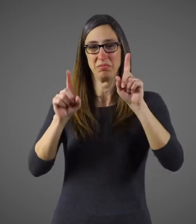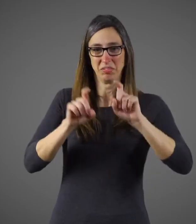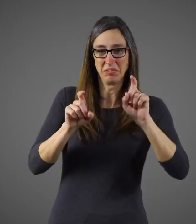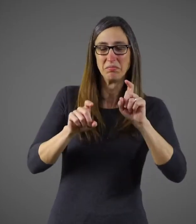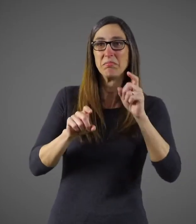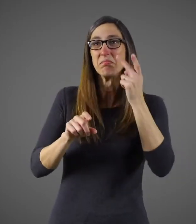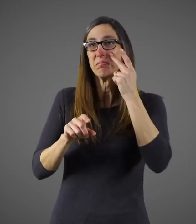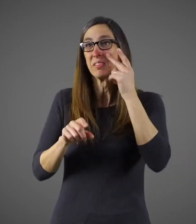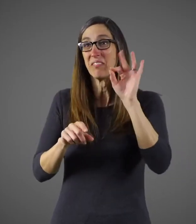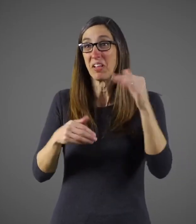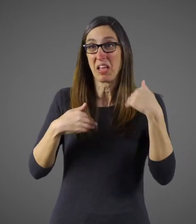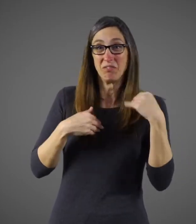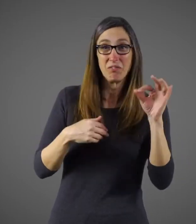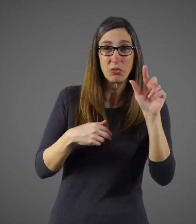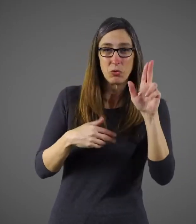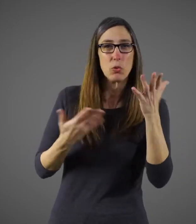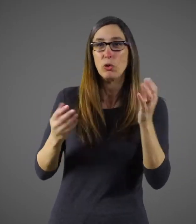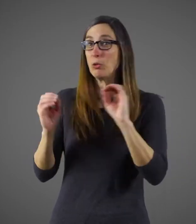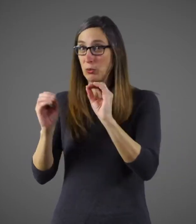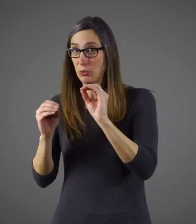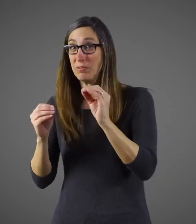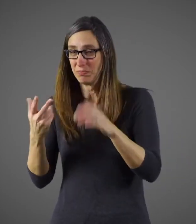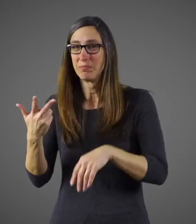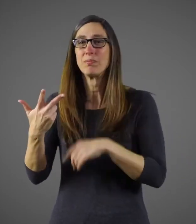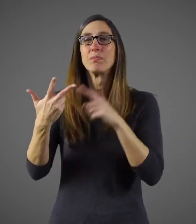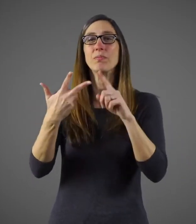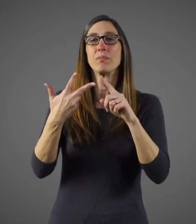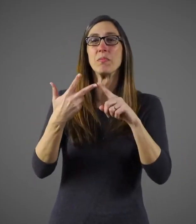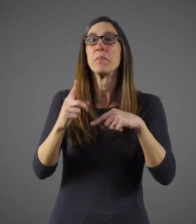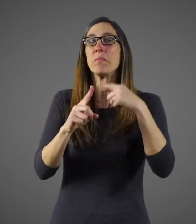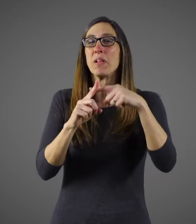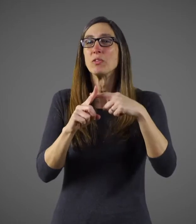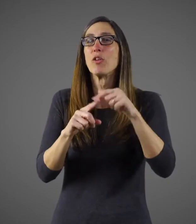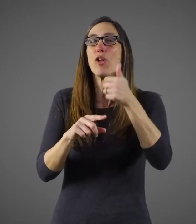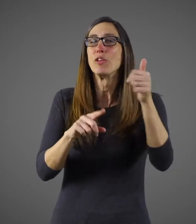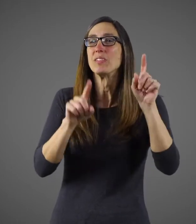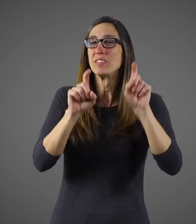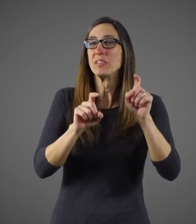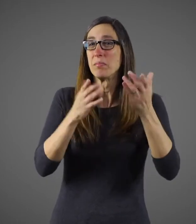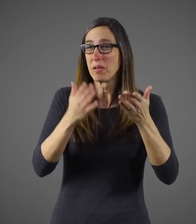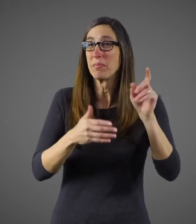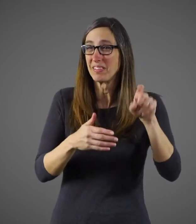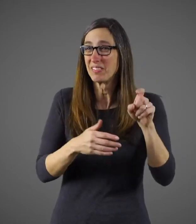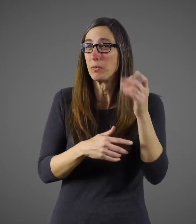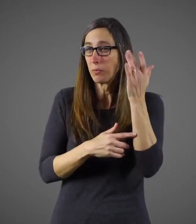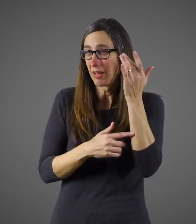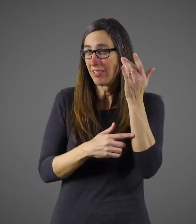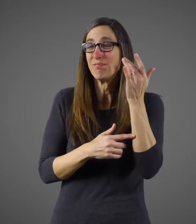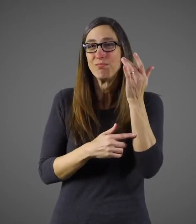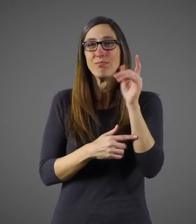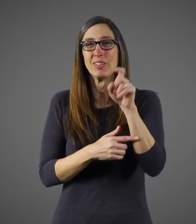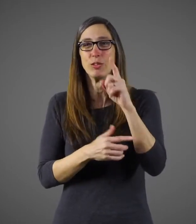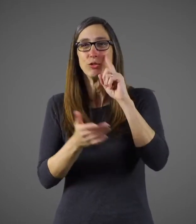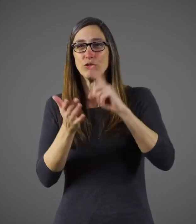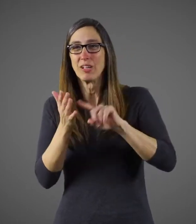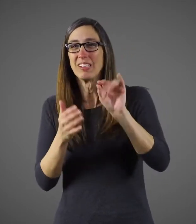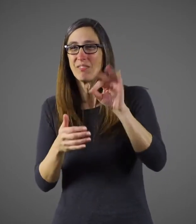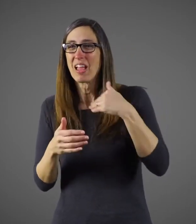swab and get a sample from inside your nose to test for the virus. There may be a need for other tests to see if there are other problems.